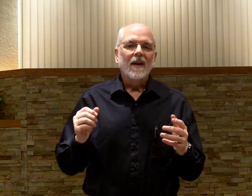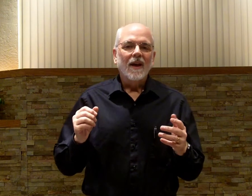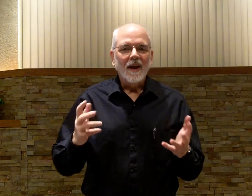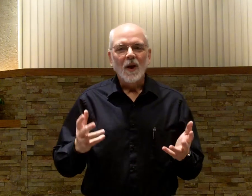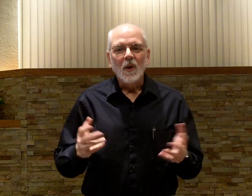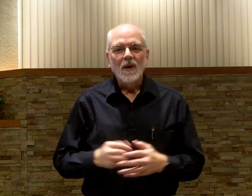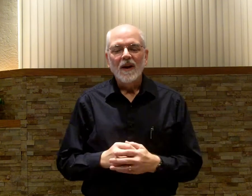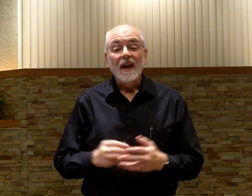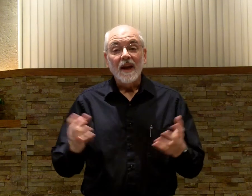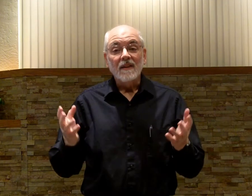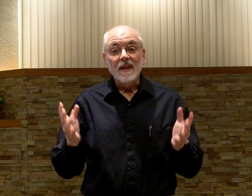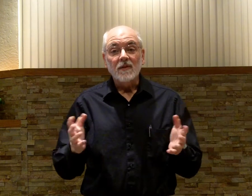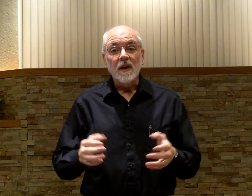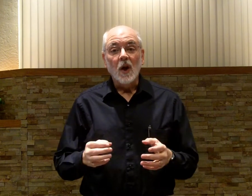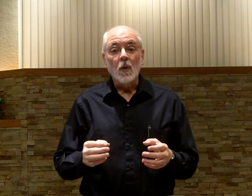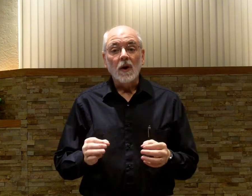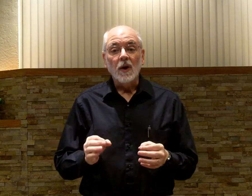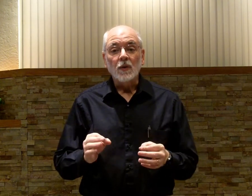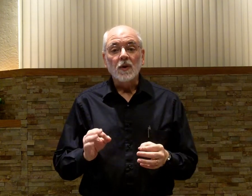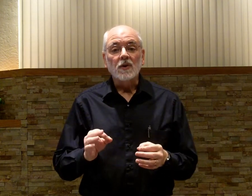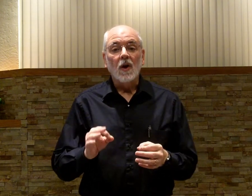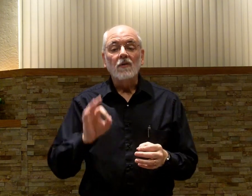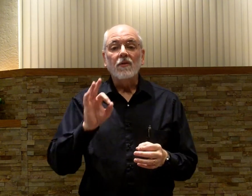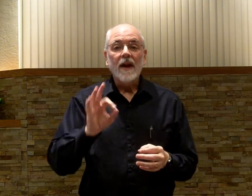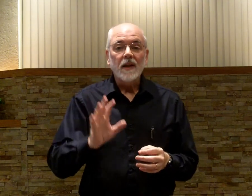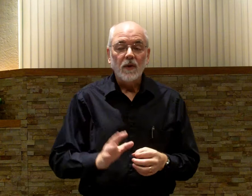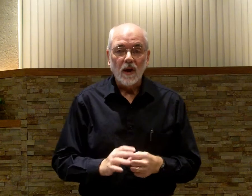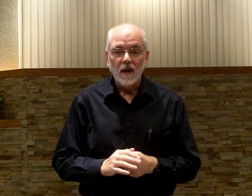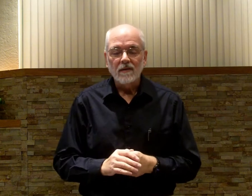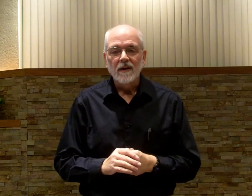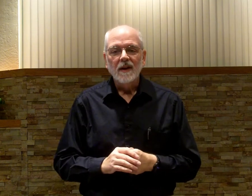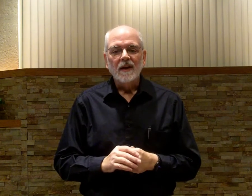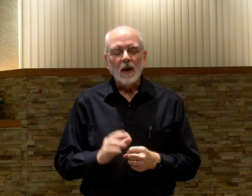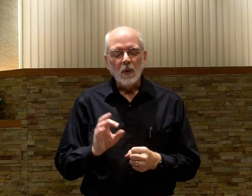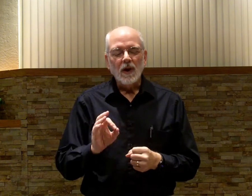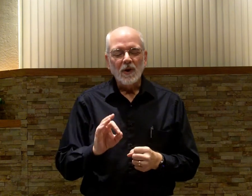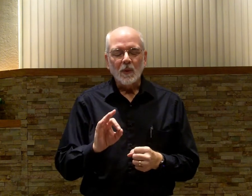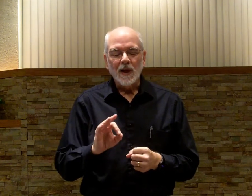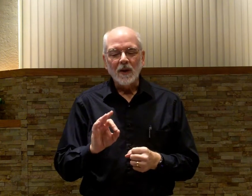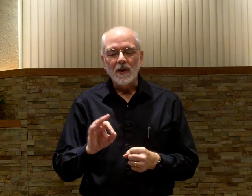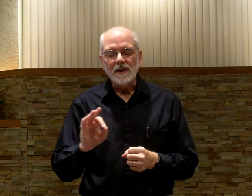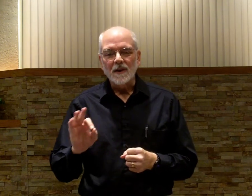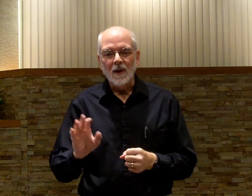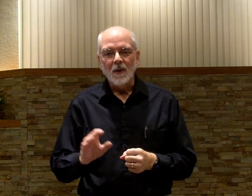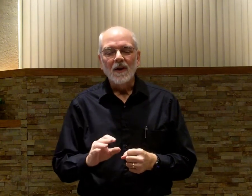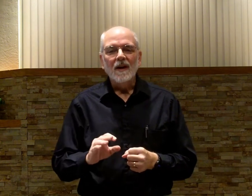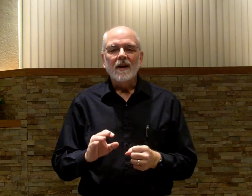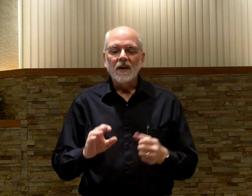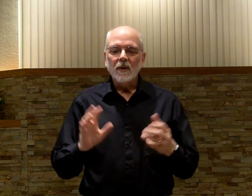Hello, in this video we're going to go through the song Faithful Love and we're going to do it really really slow and the